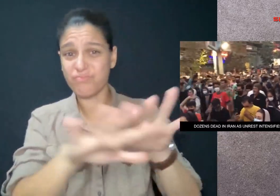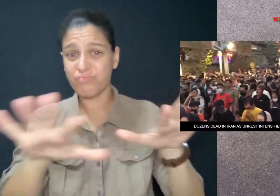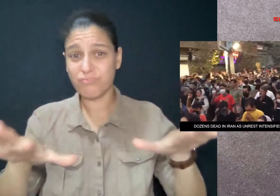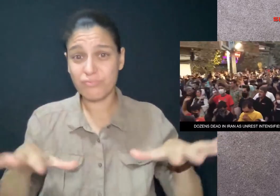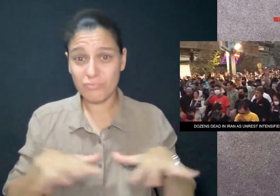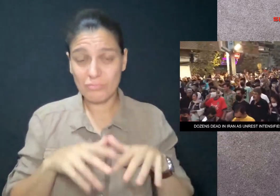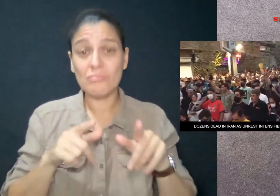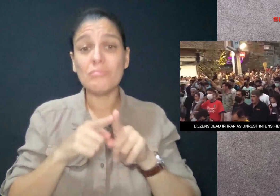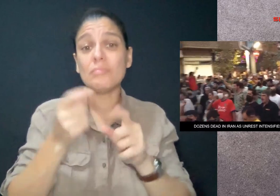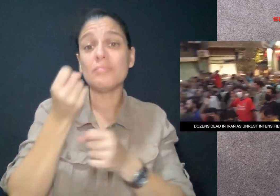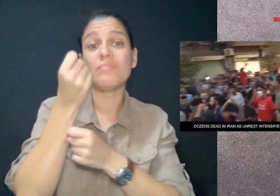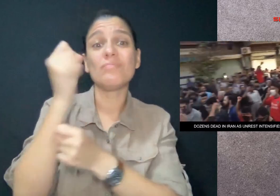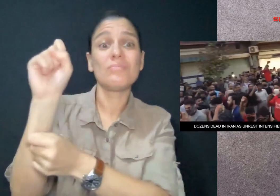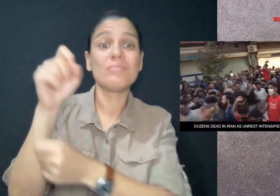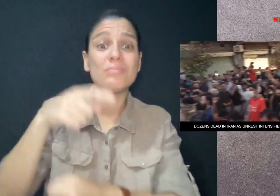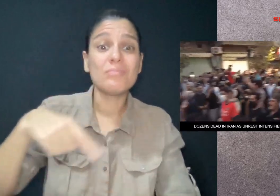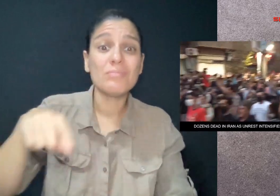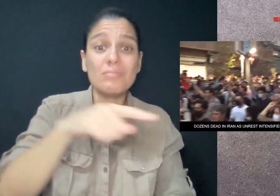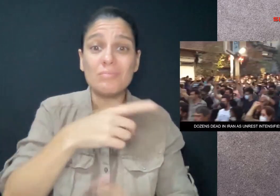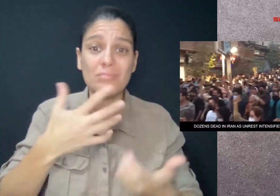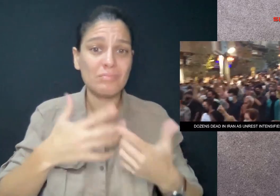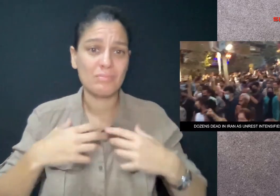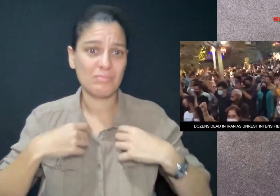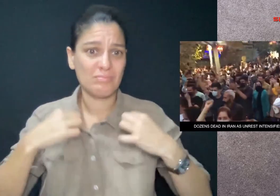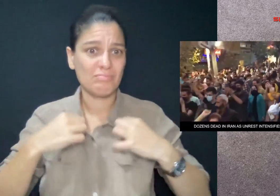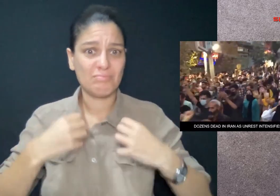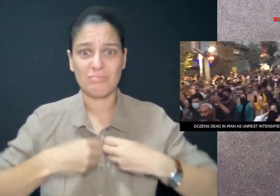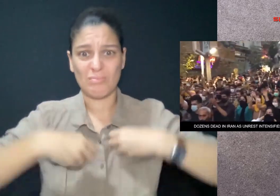protesting without their shirts on, topless.